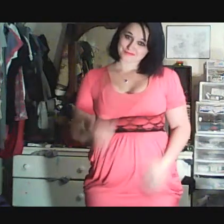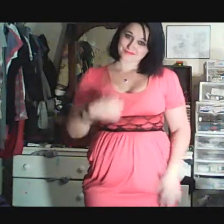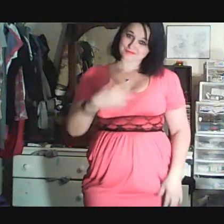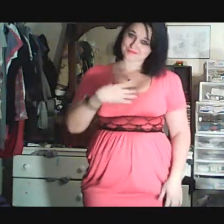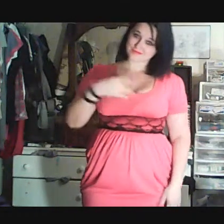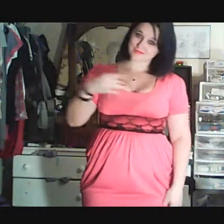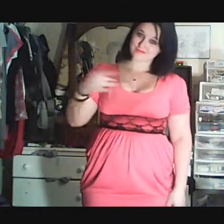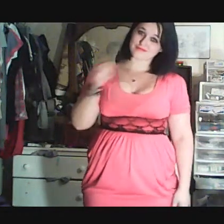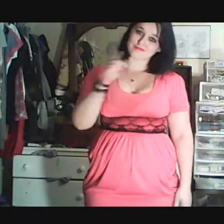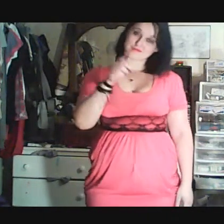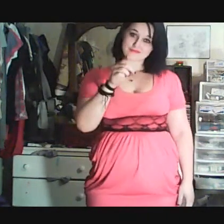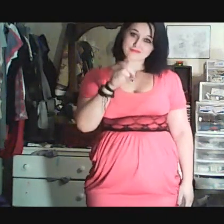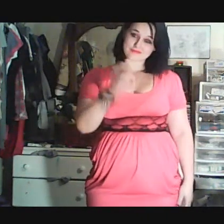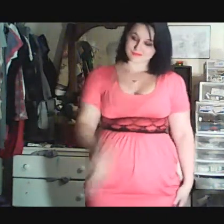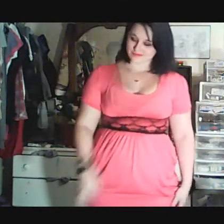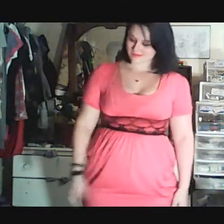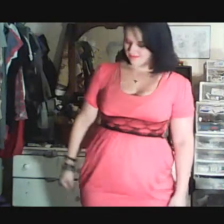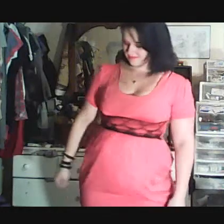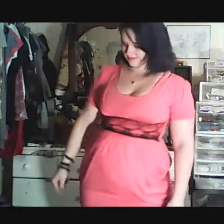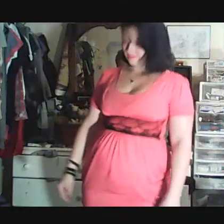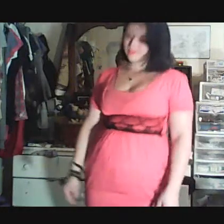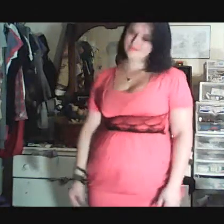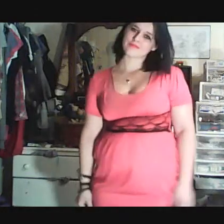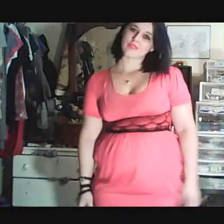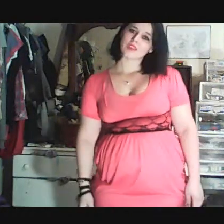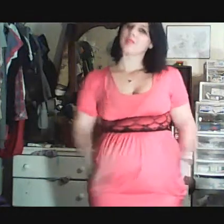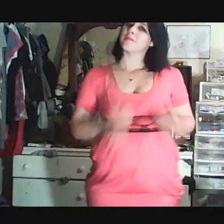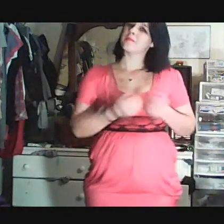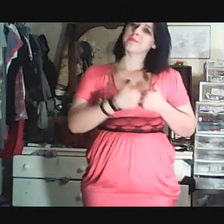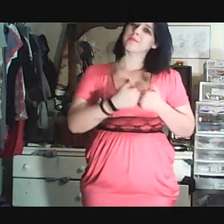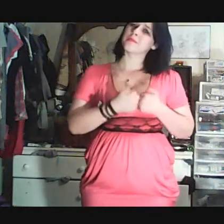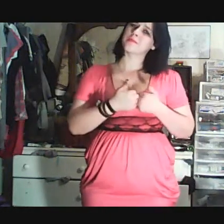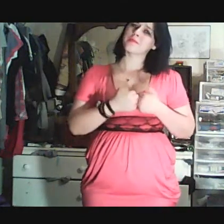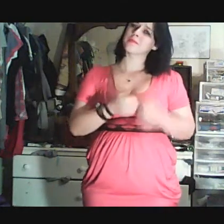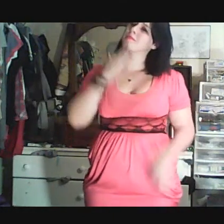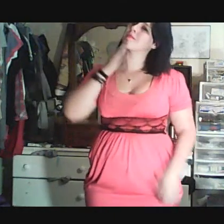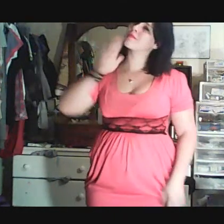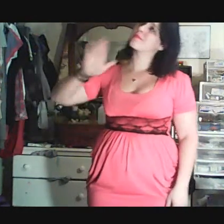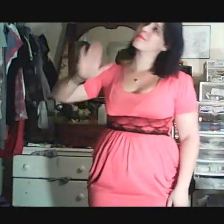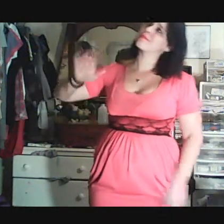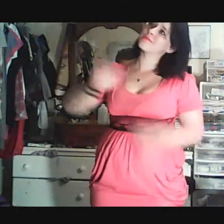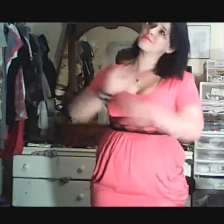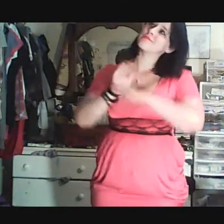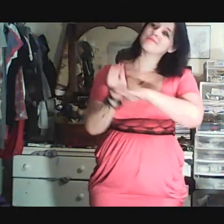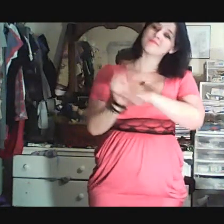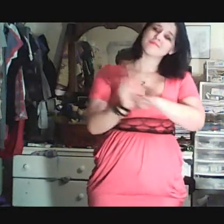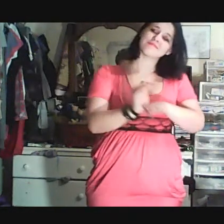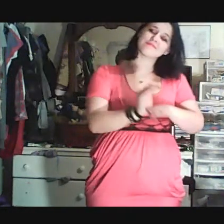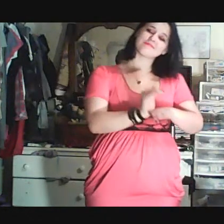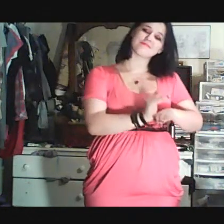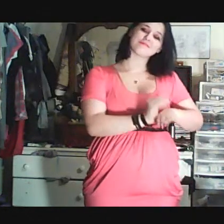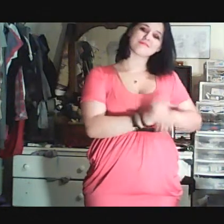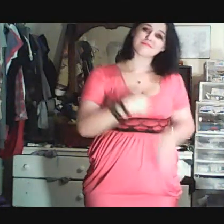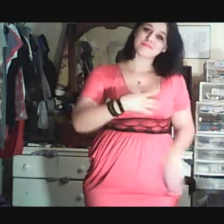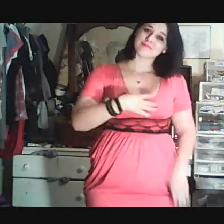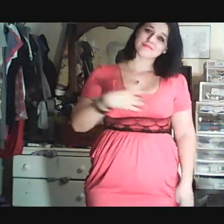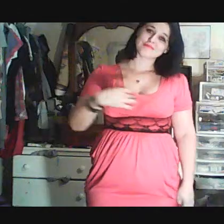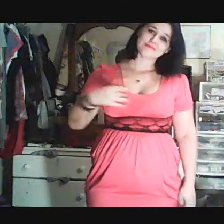but I'm into you, I'm into you. And baby, even on our worst nights, I'm